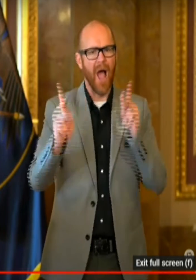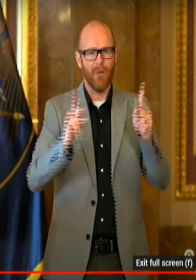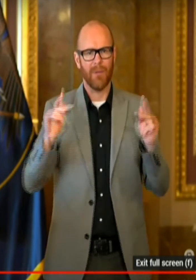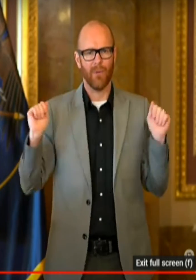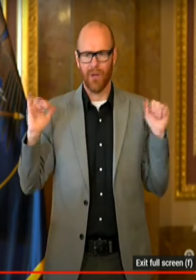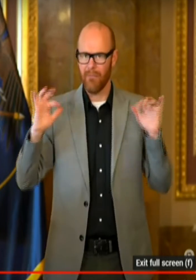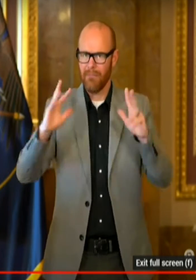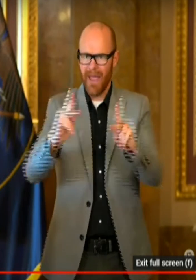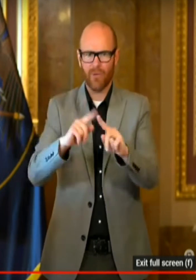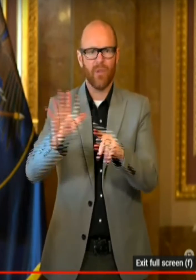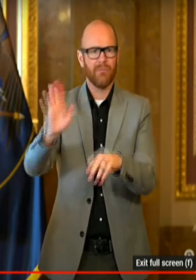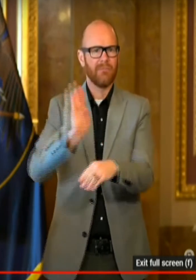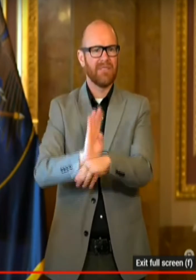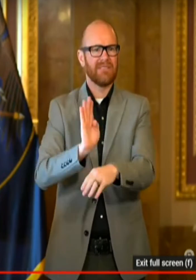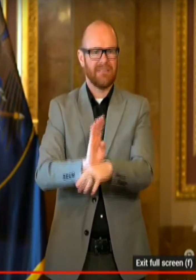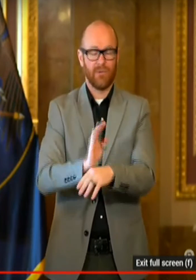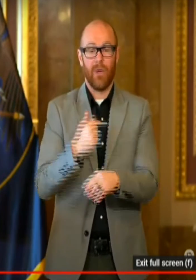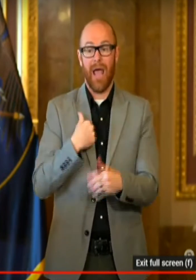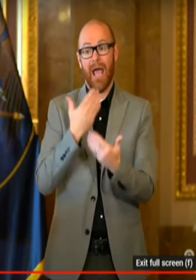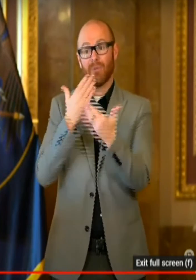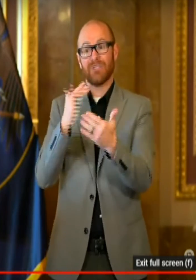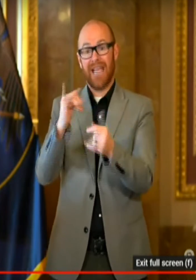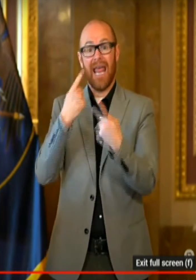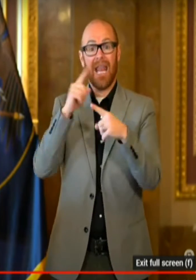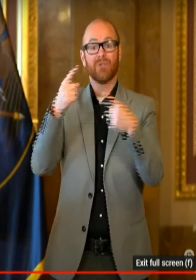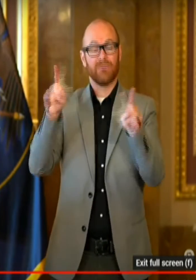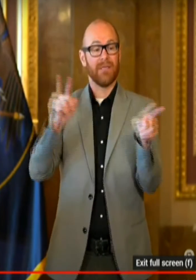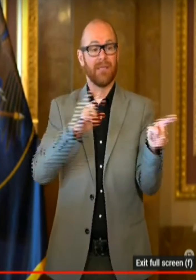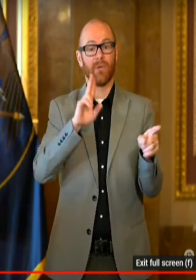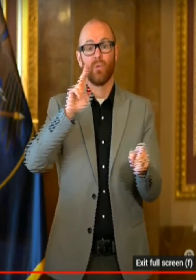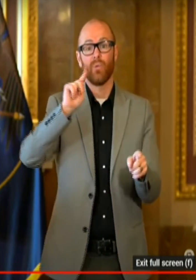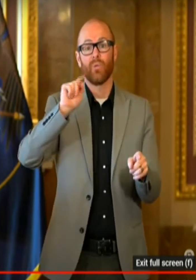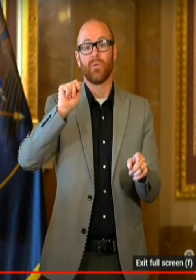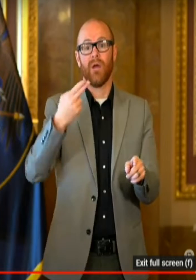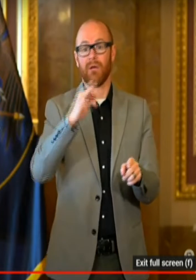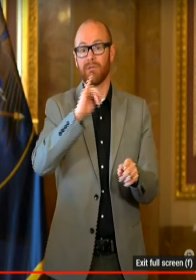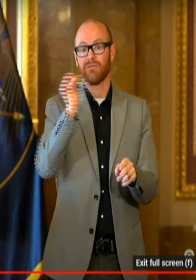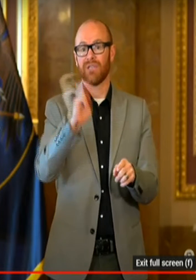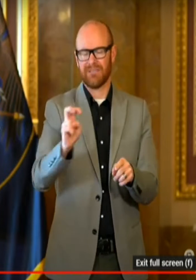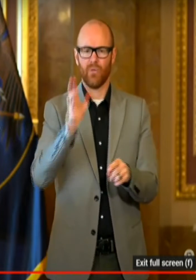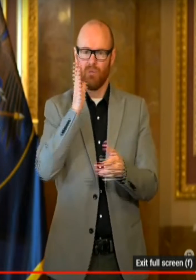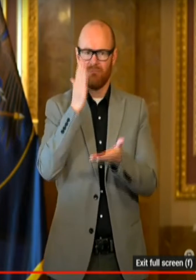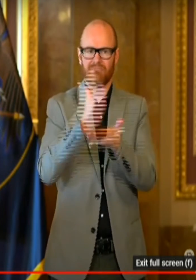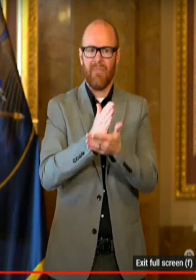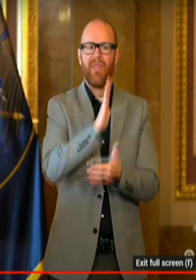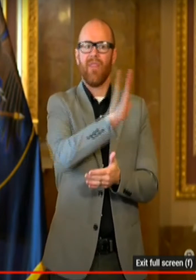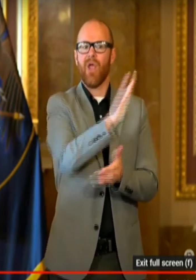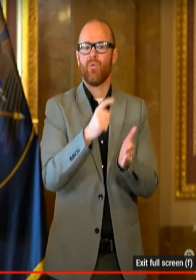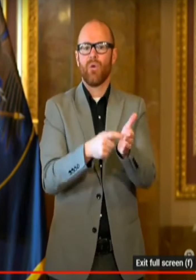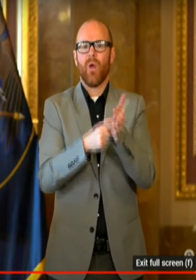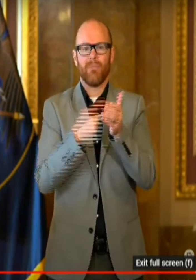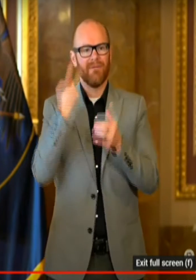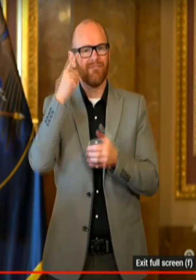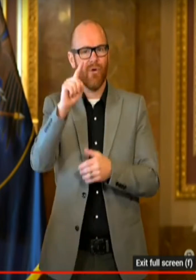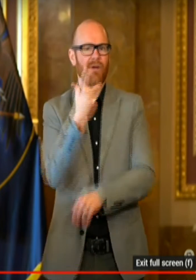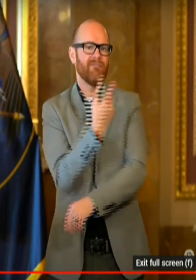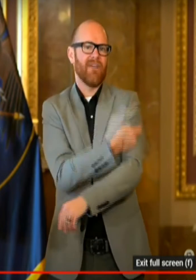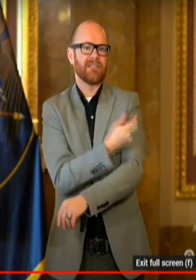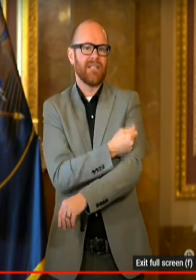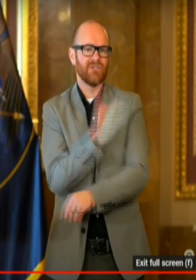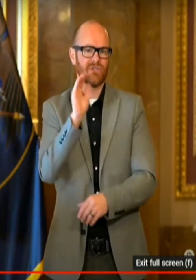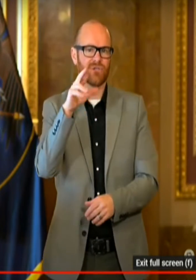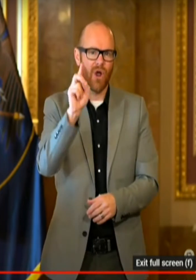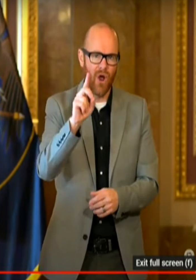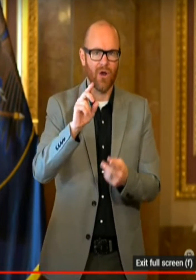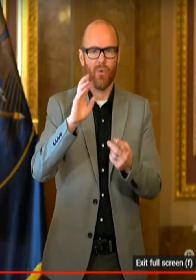appreciate the announcement this week that Utah Jazz will be ending their requirements for vaccination cards or